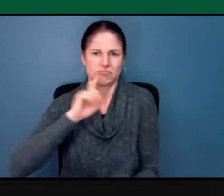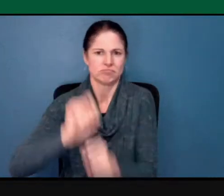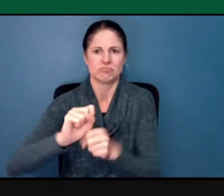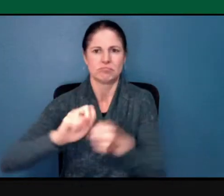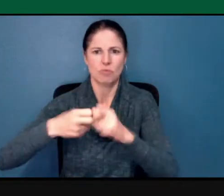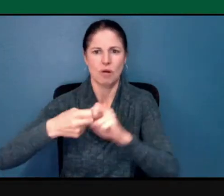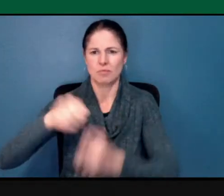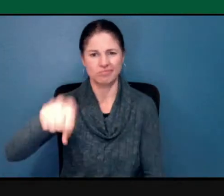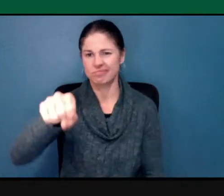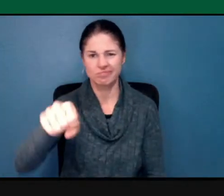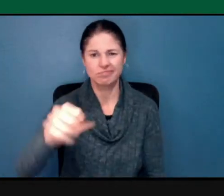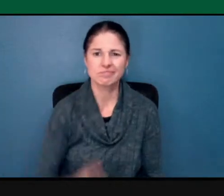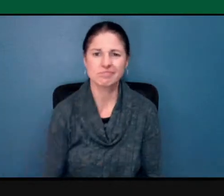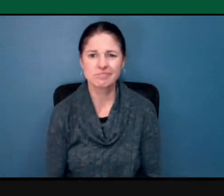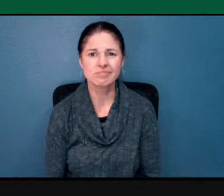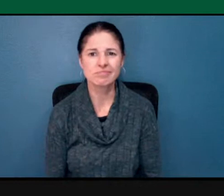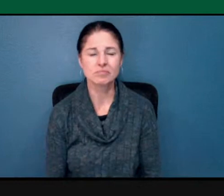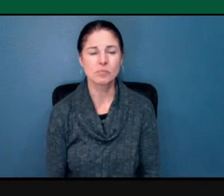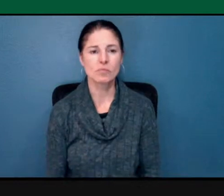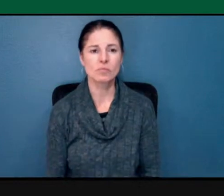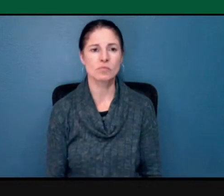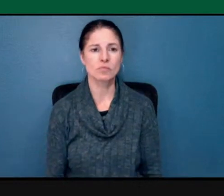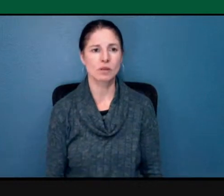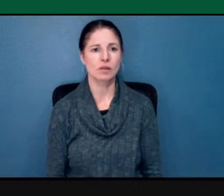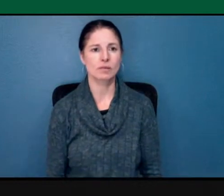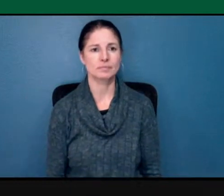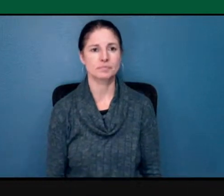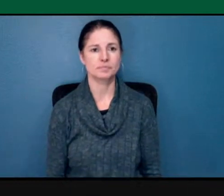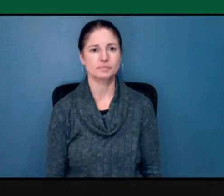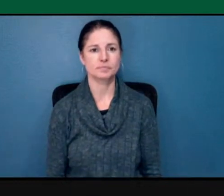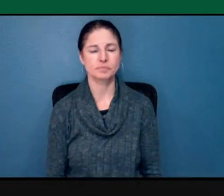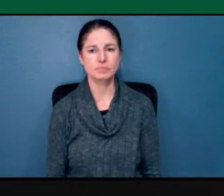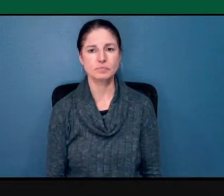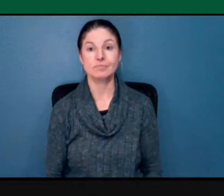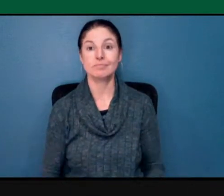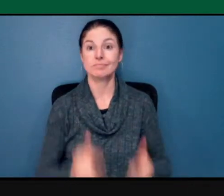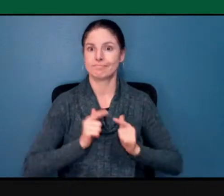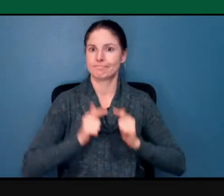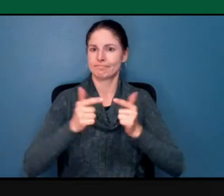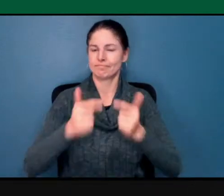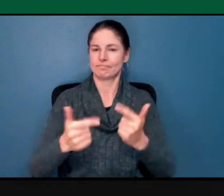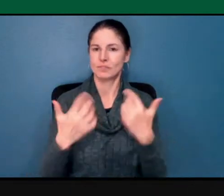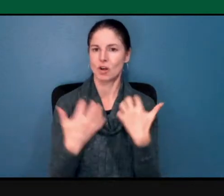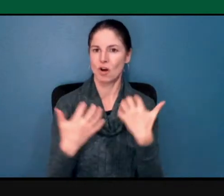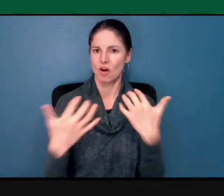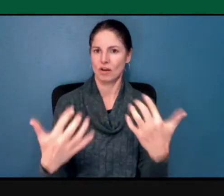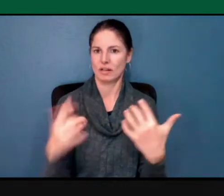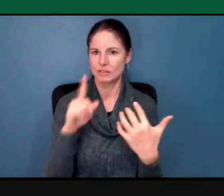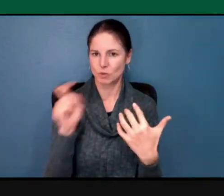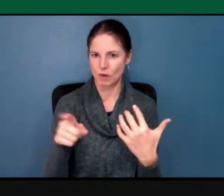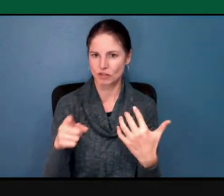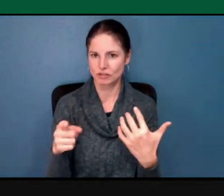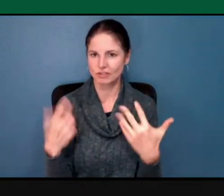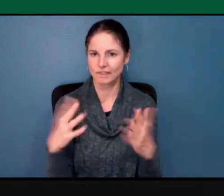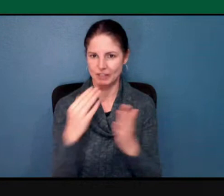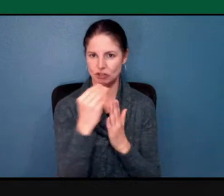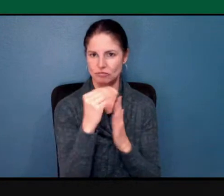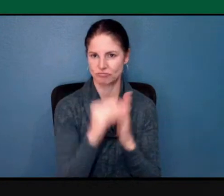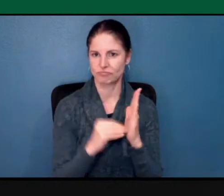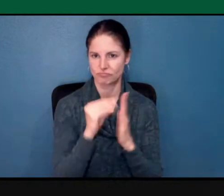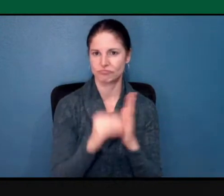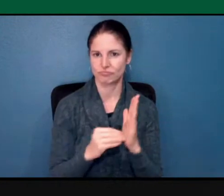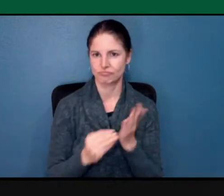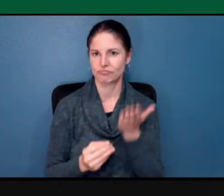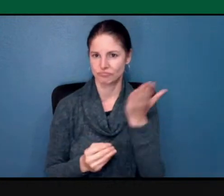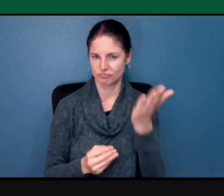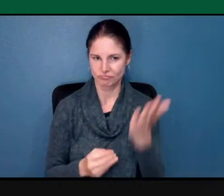At this point, we'd like to turn to some of the audience questions that were posed. And feel